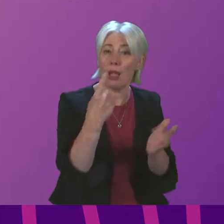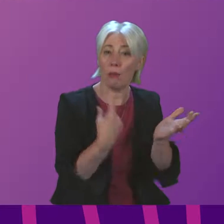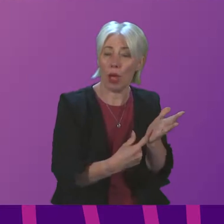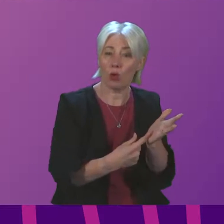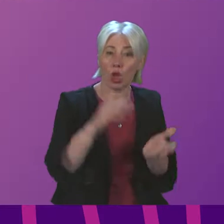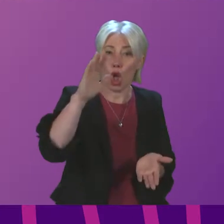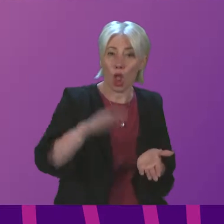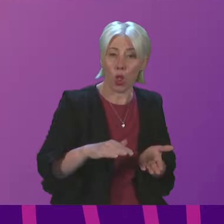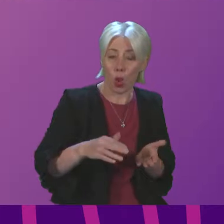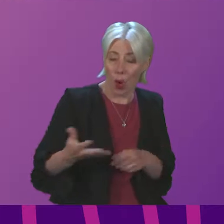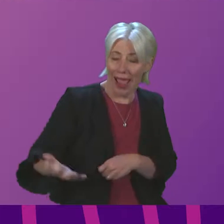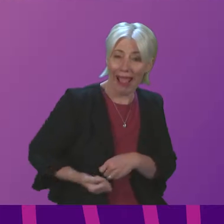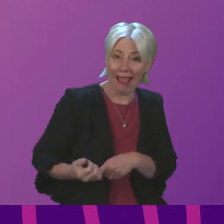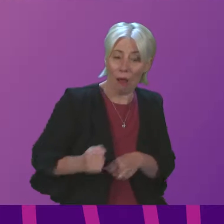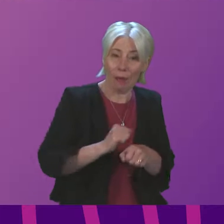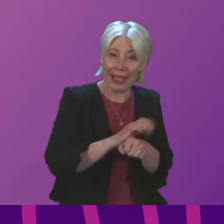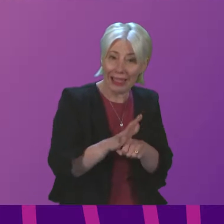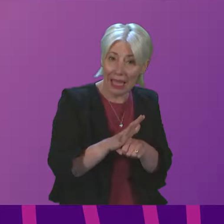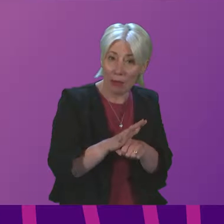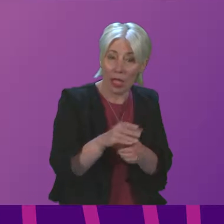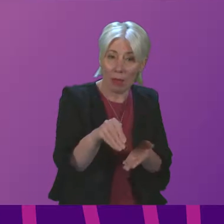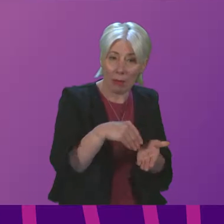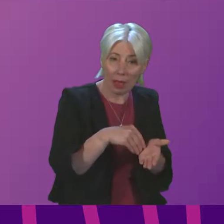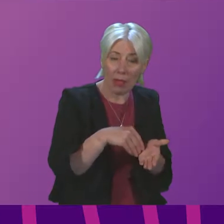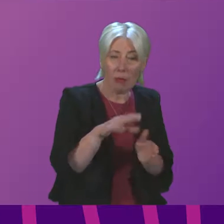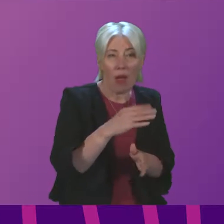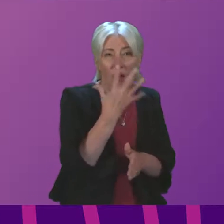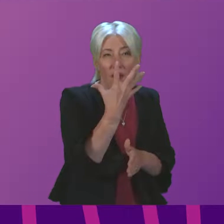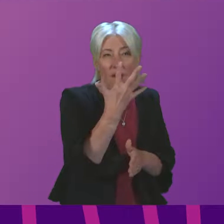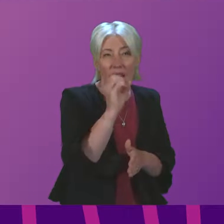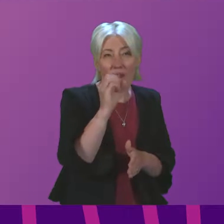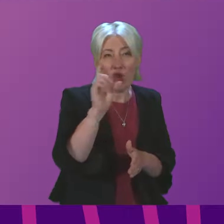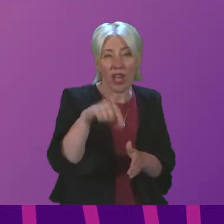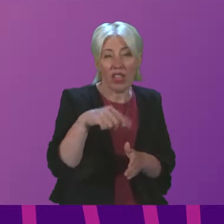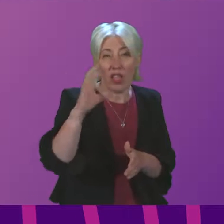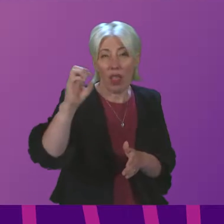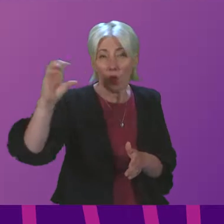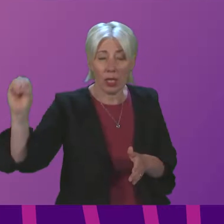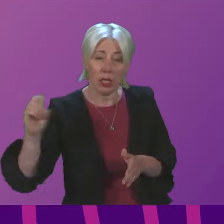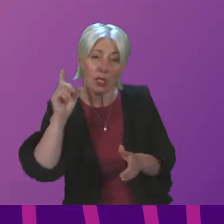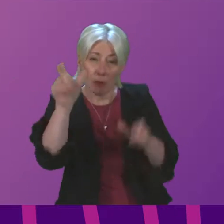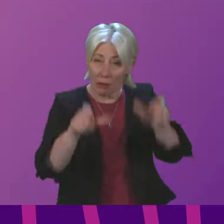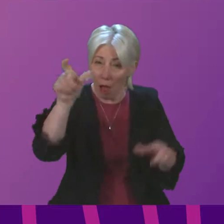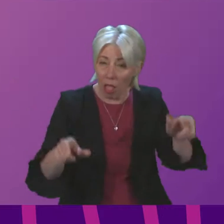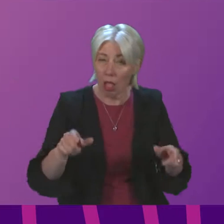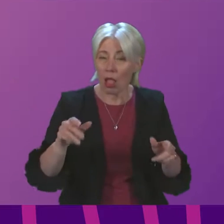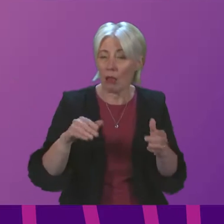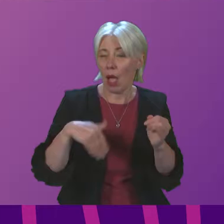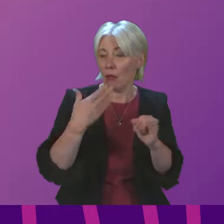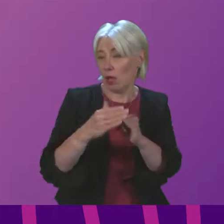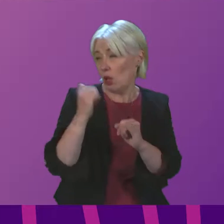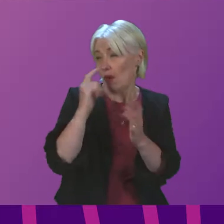pandemic payment, which reaches around 500,000 households by the end of October this year.